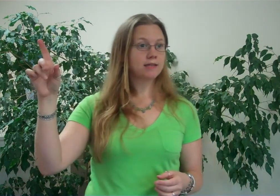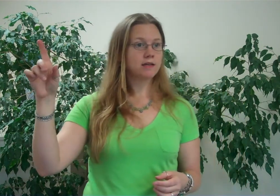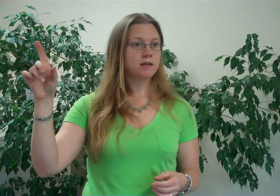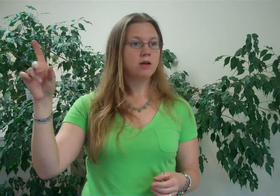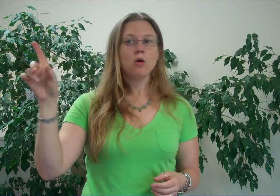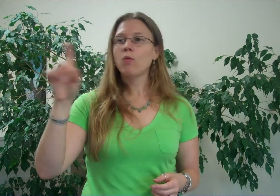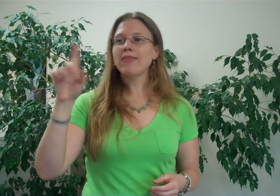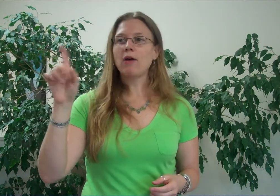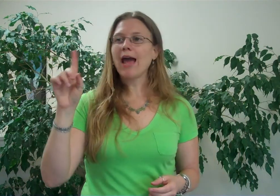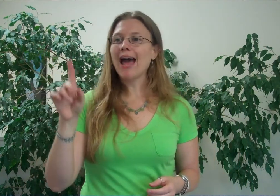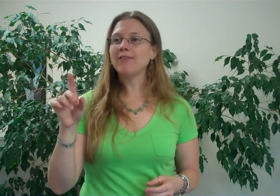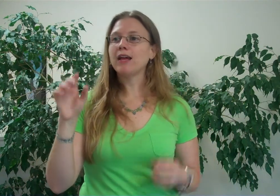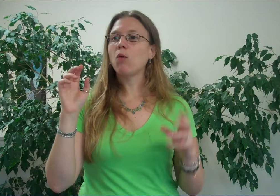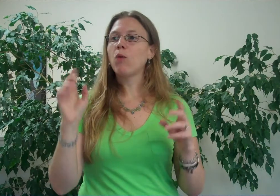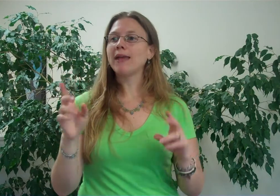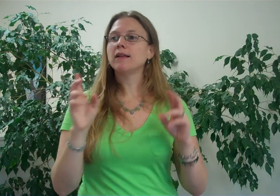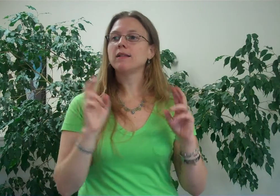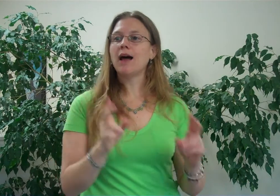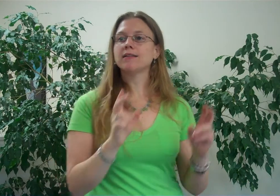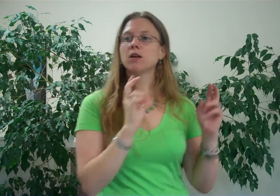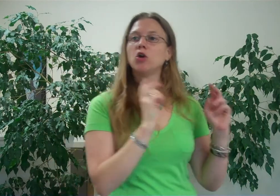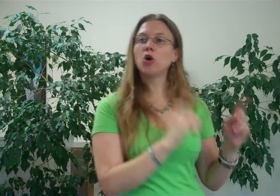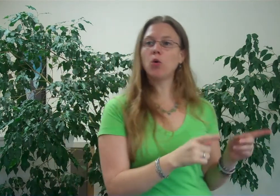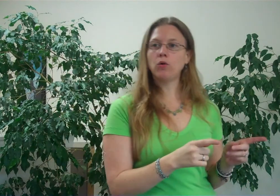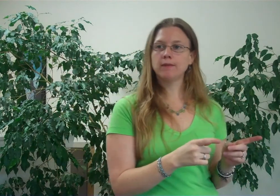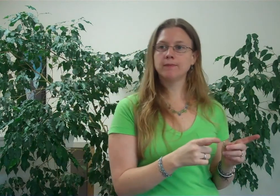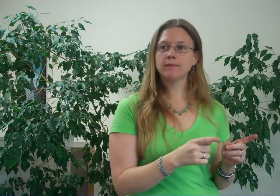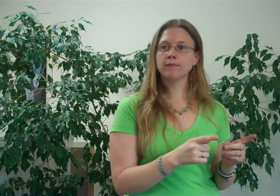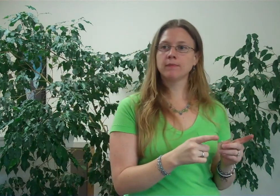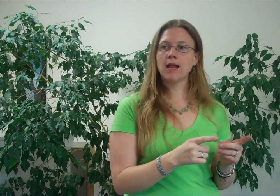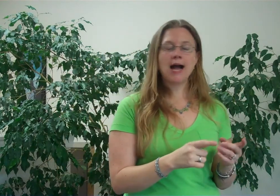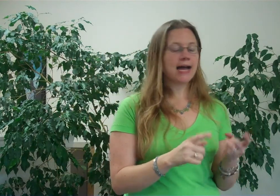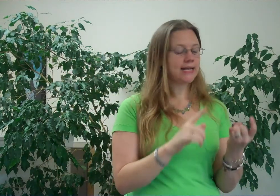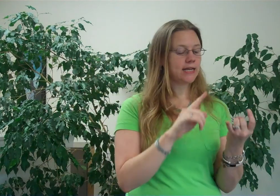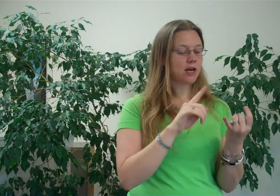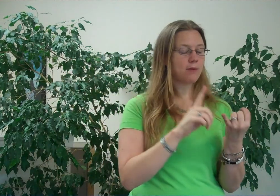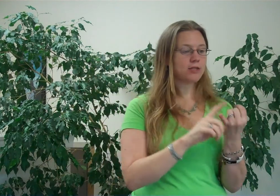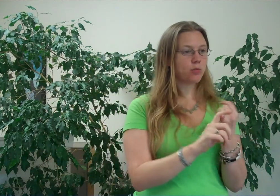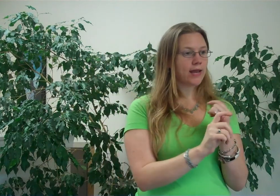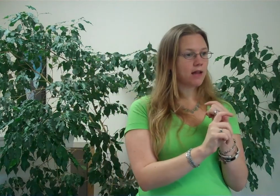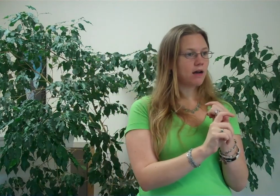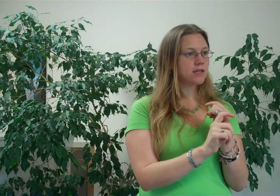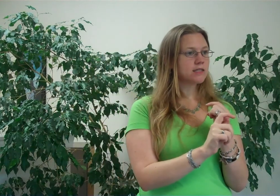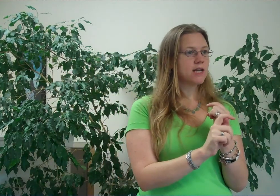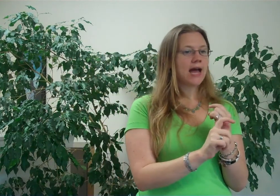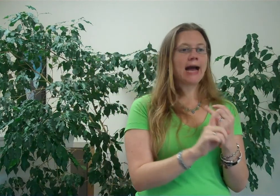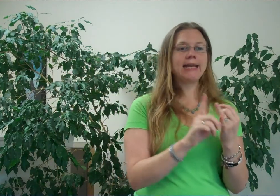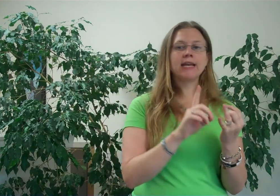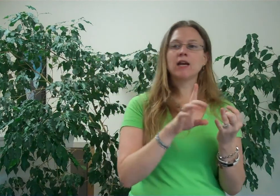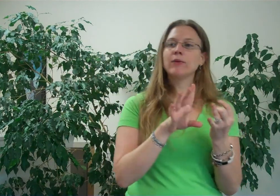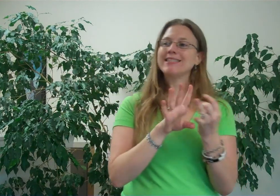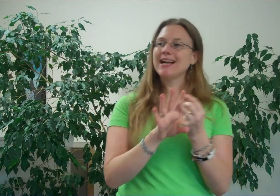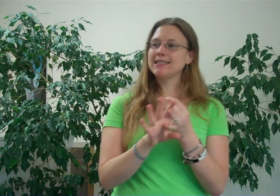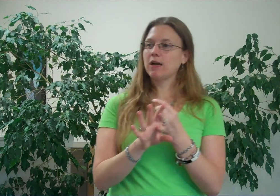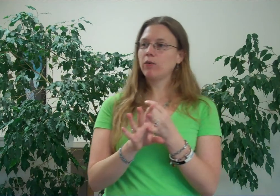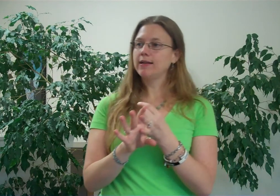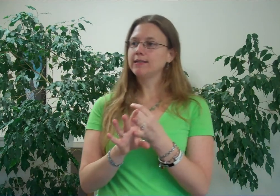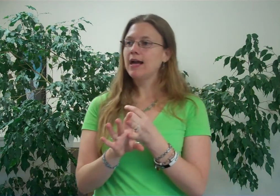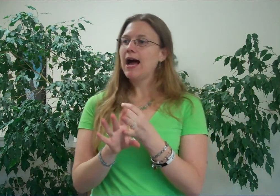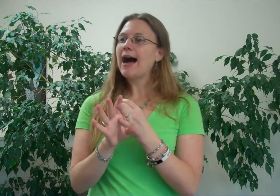without having a weight loss goal. I didn't care how much weight I lost. I didn't care what size I was. I